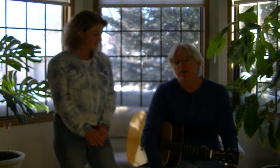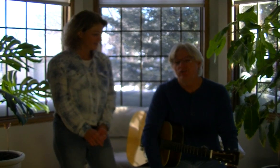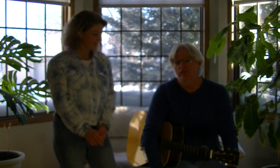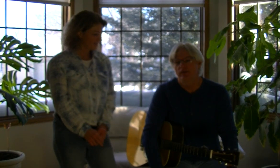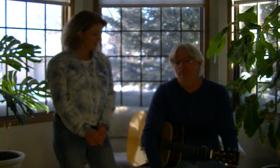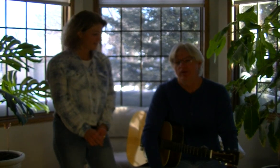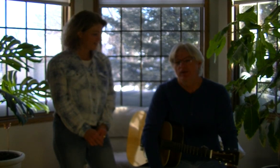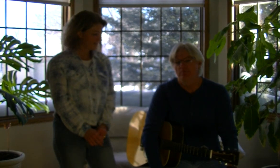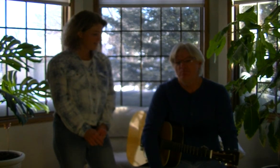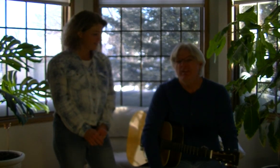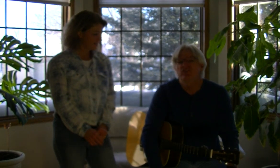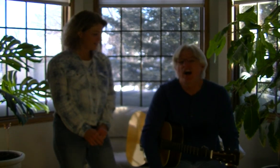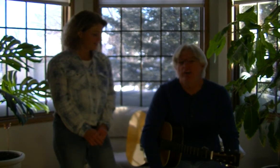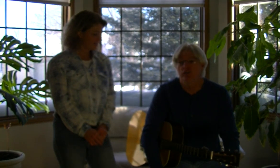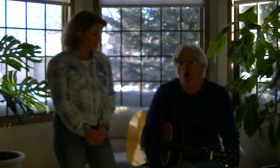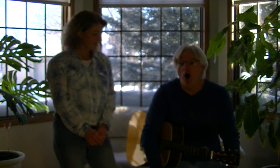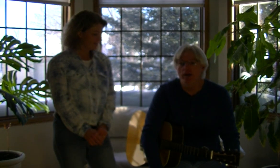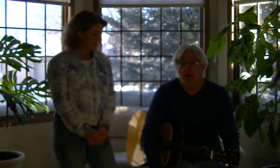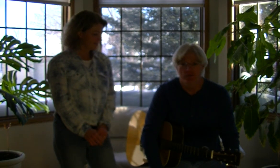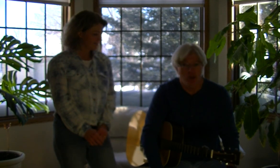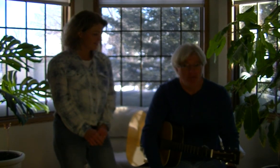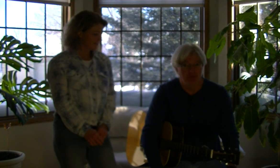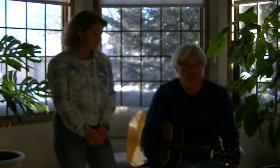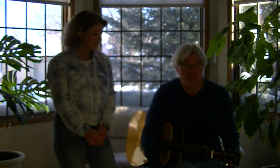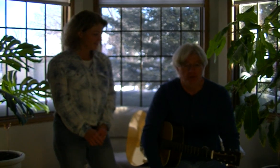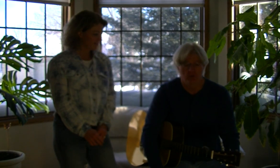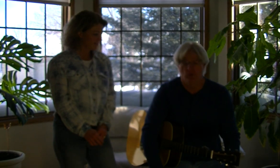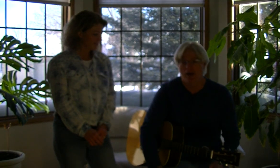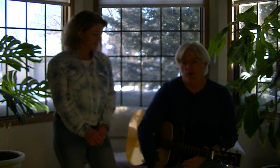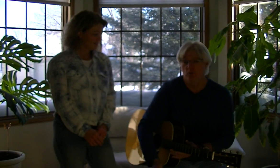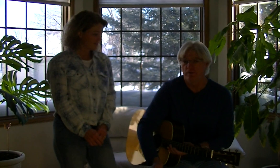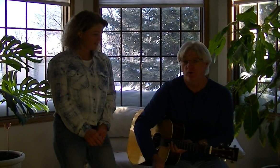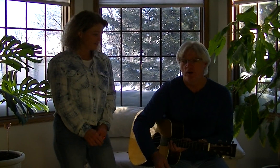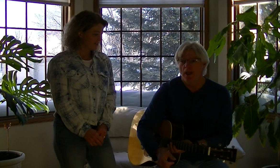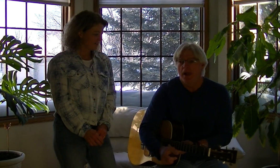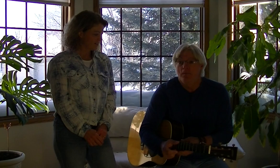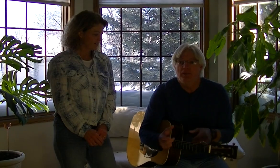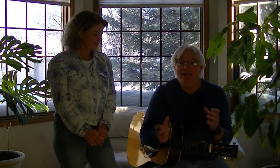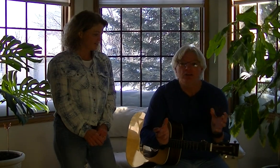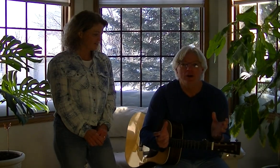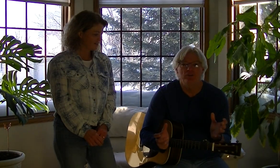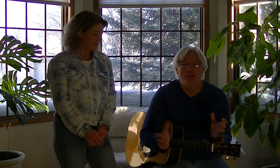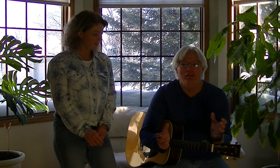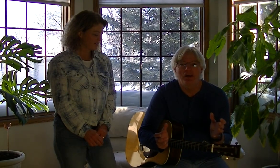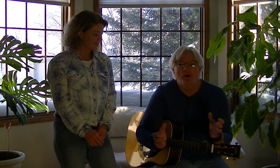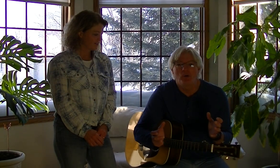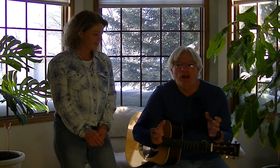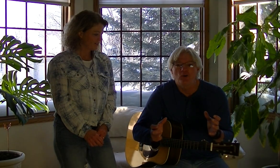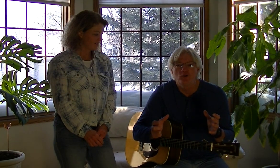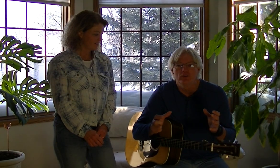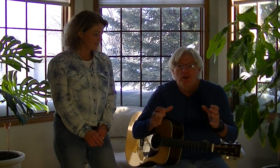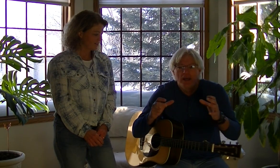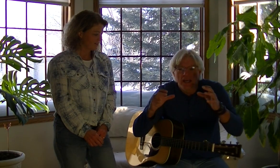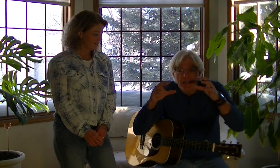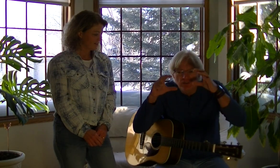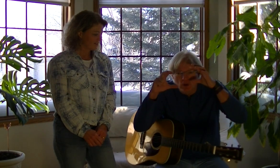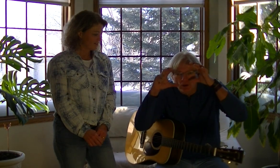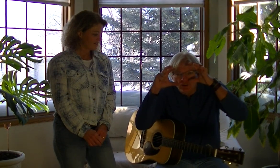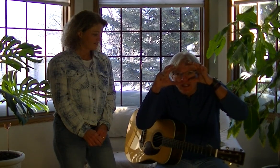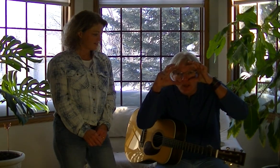of a mid-sized dog if you haven't seen a picture of a raccoon before. But the interesting thing about raccoons is it looks like they